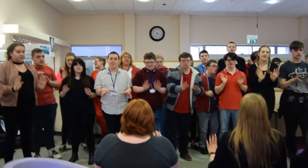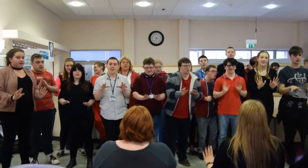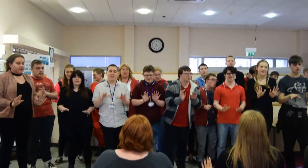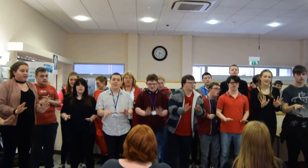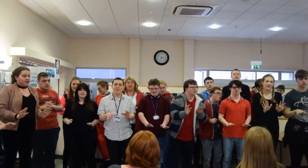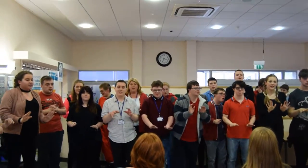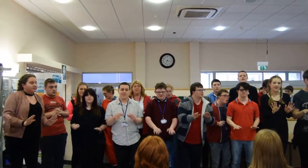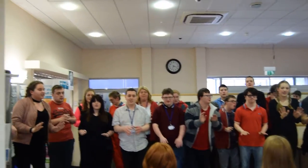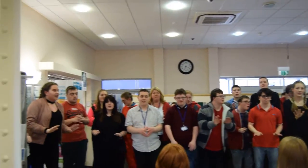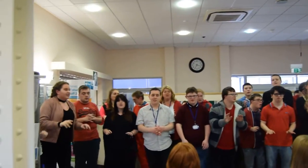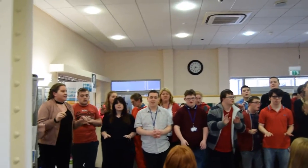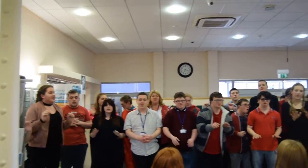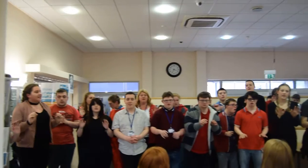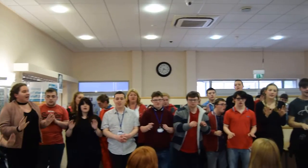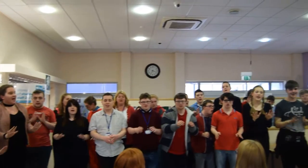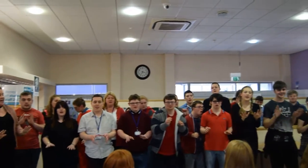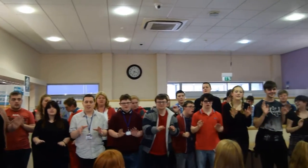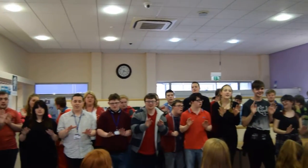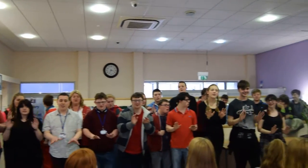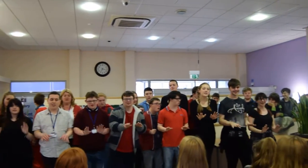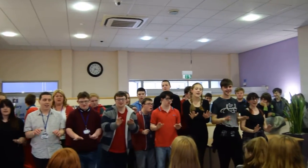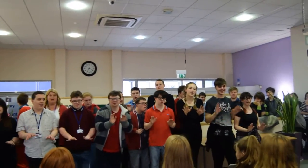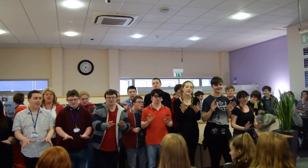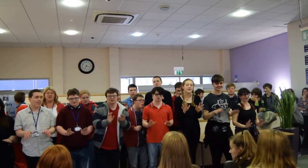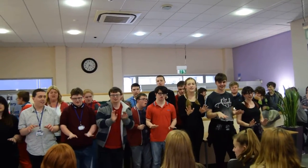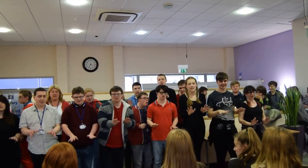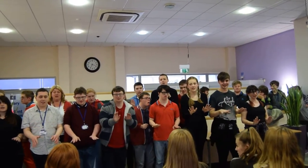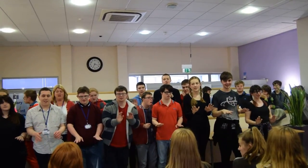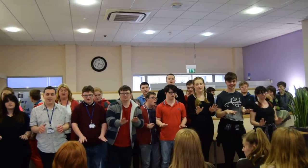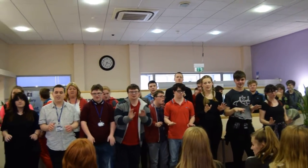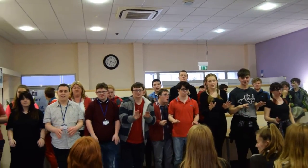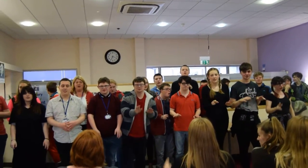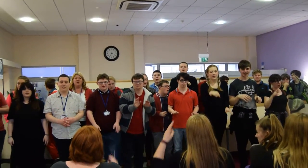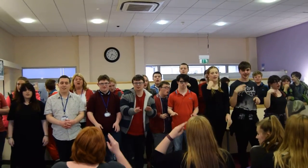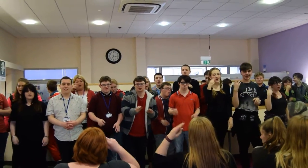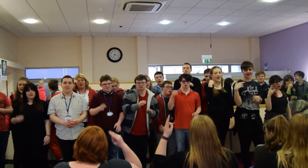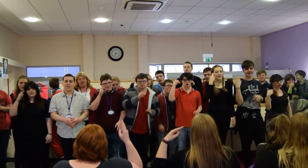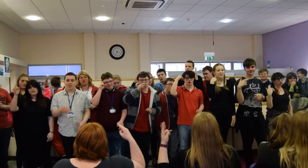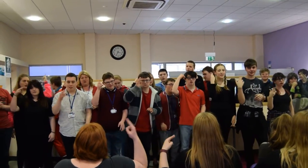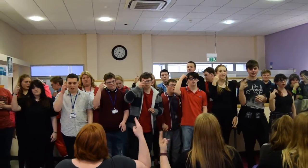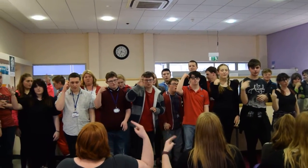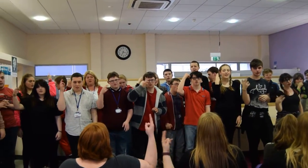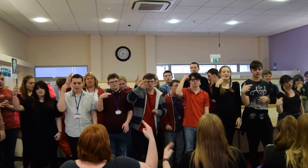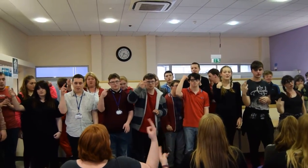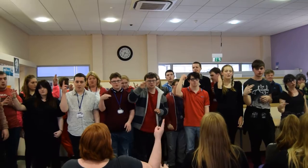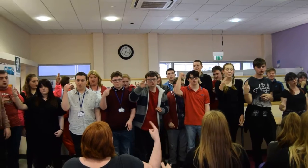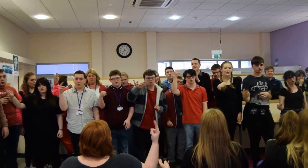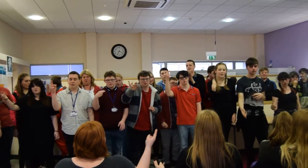still hesitating, any dream will do.